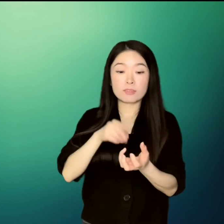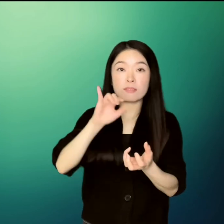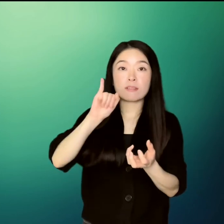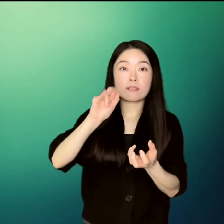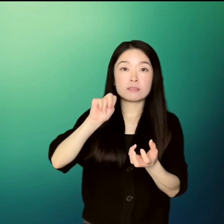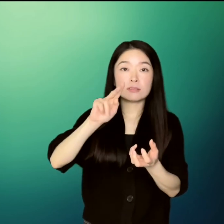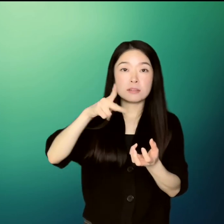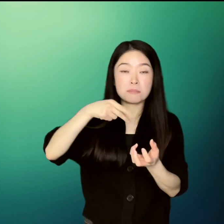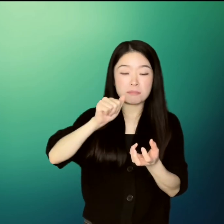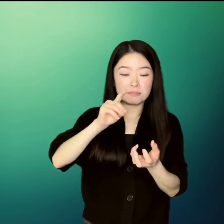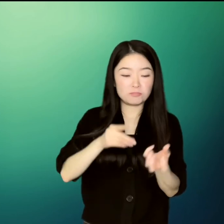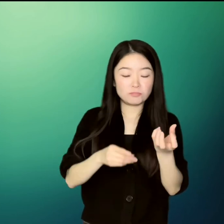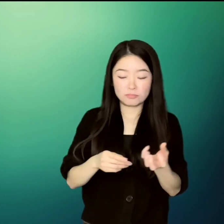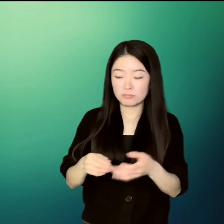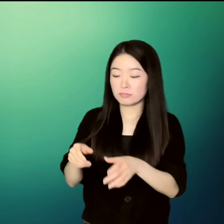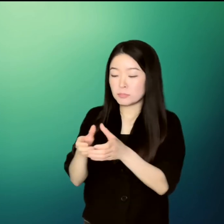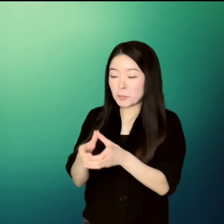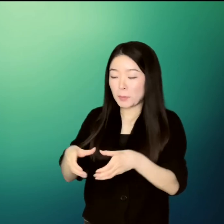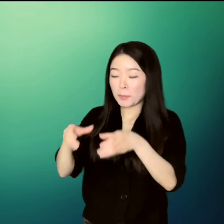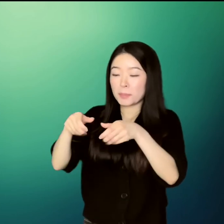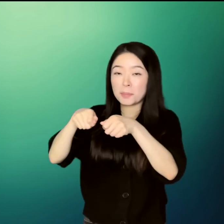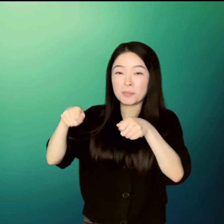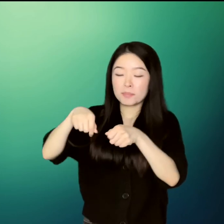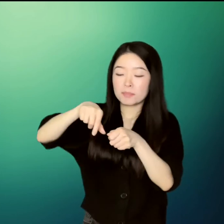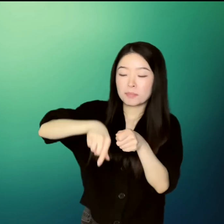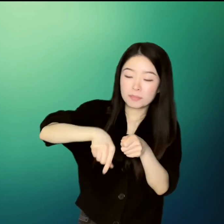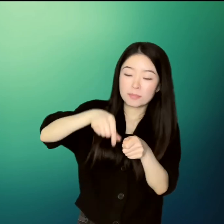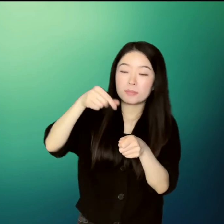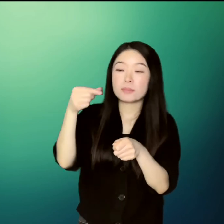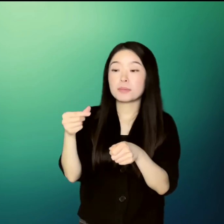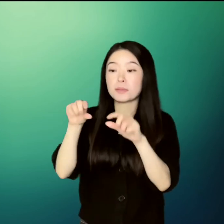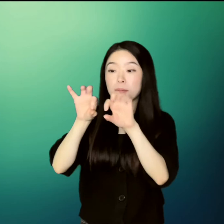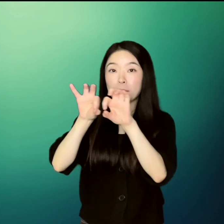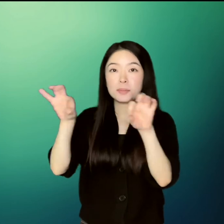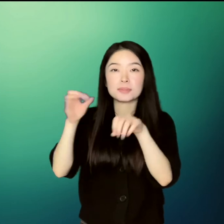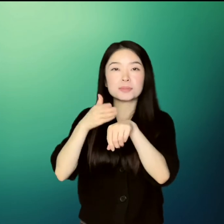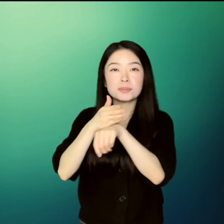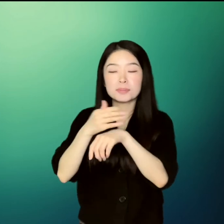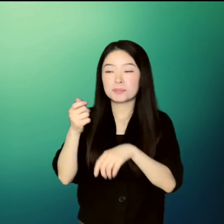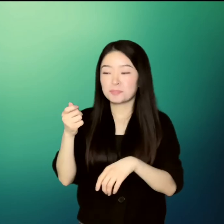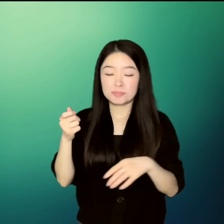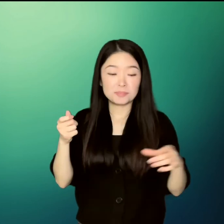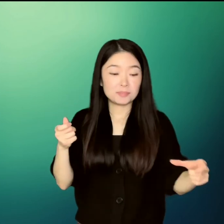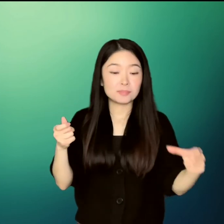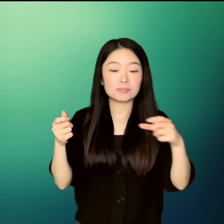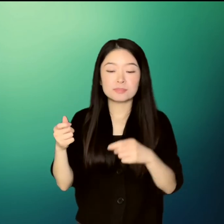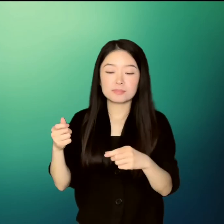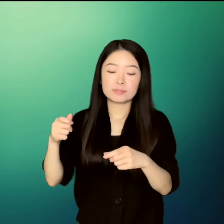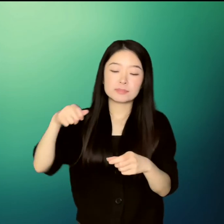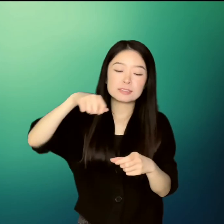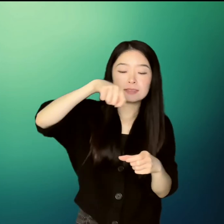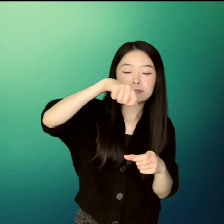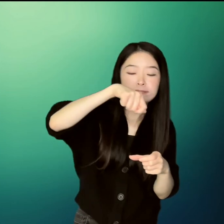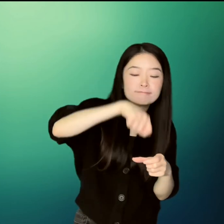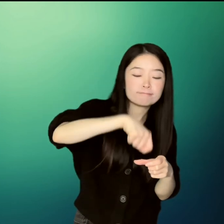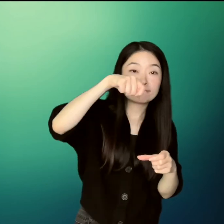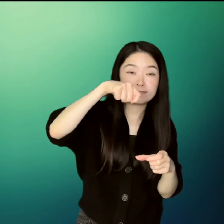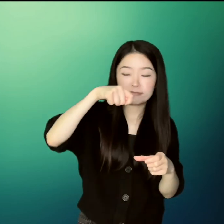red pouch. She pressed the wooden block on the ink pad and then